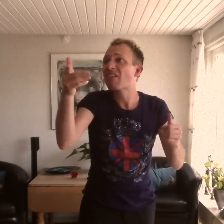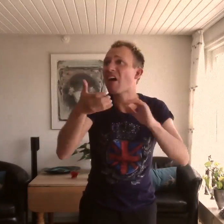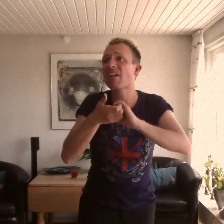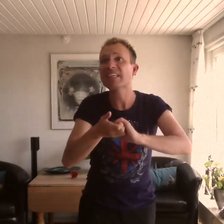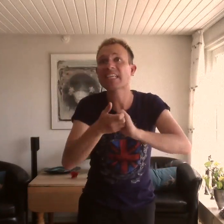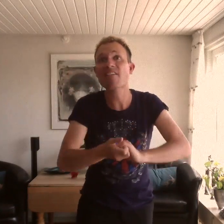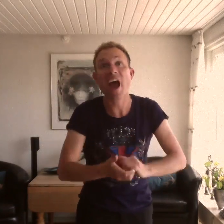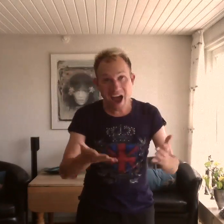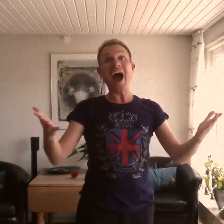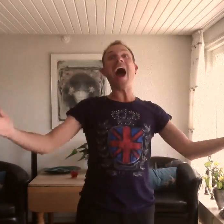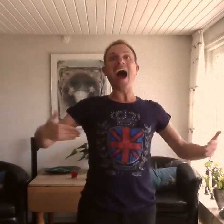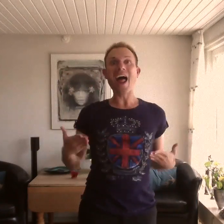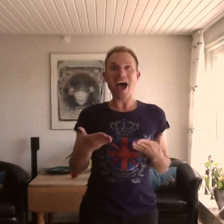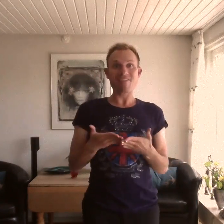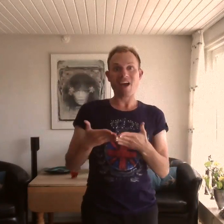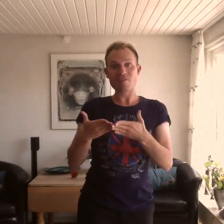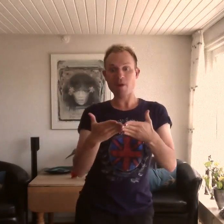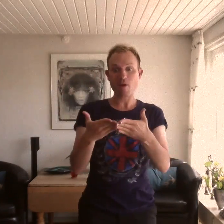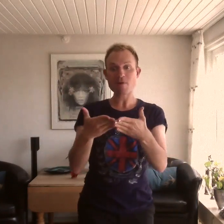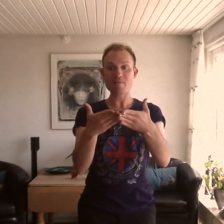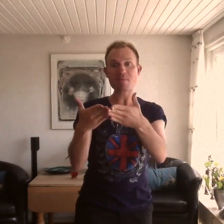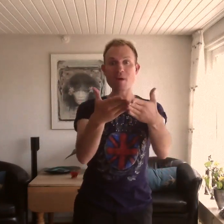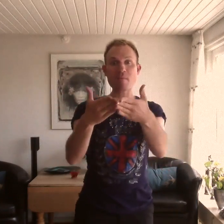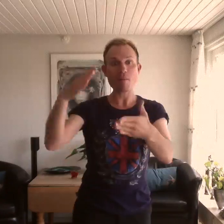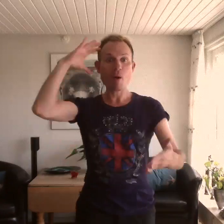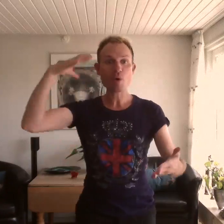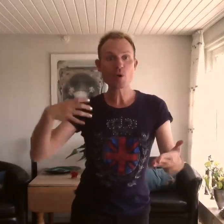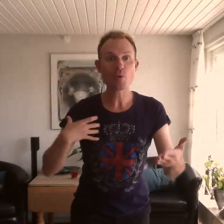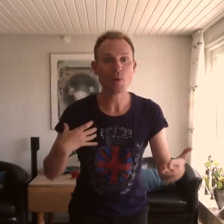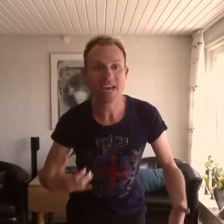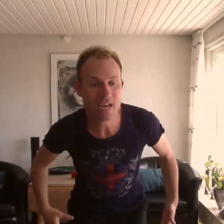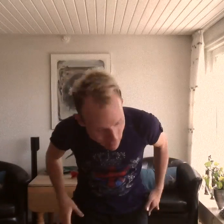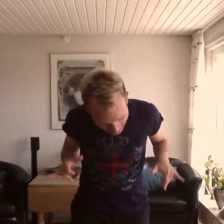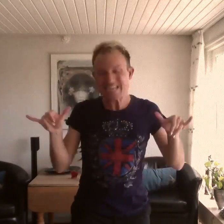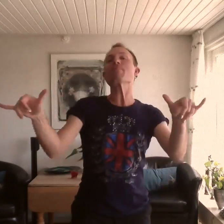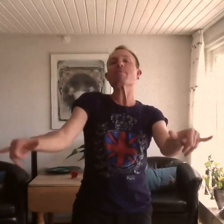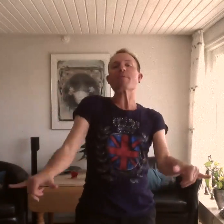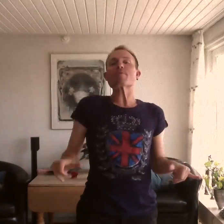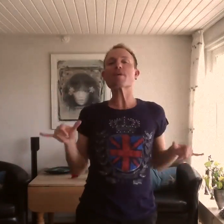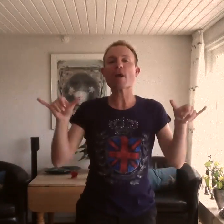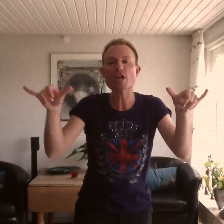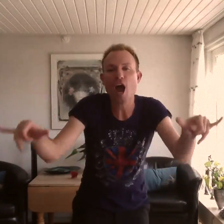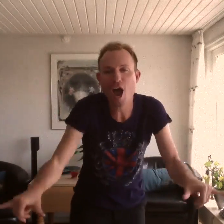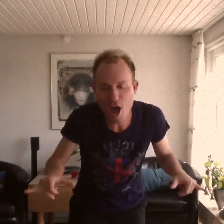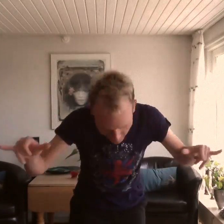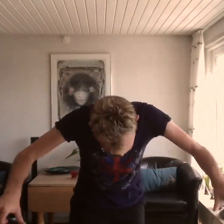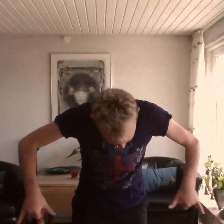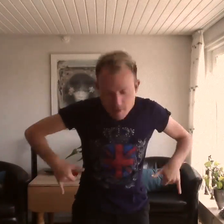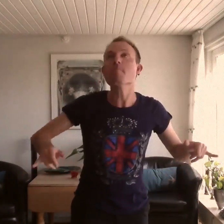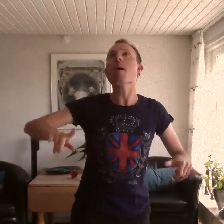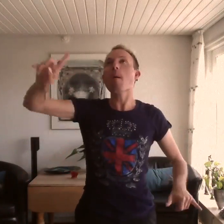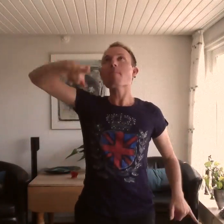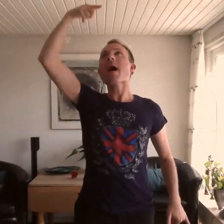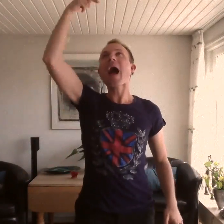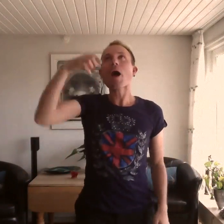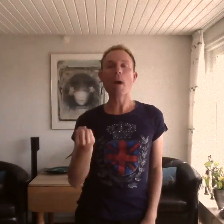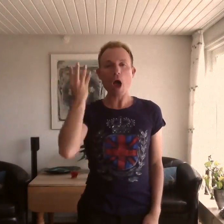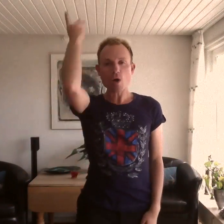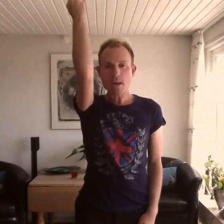side of a city Till I hissed a riot on the list of old queens Big wind, keep on turnin' Rollin' Proud Mary, keep